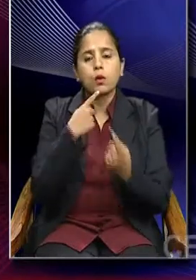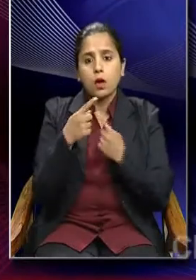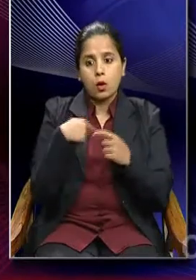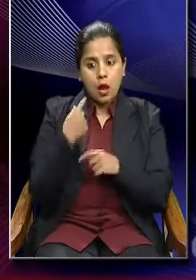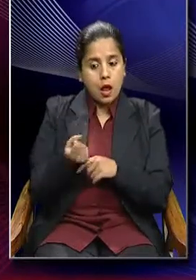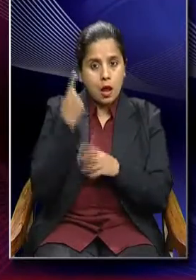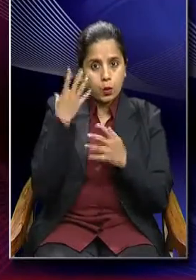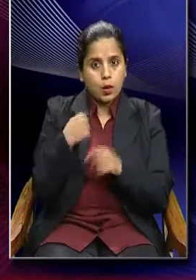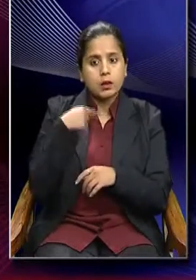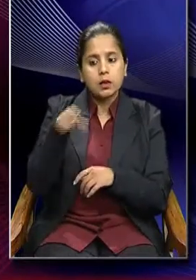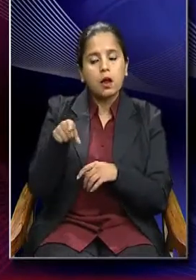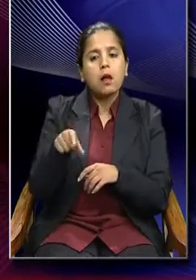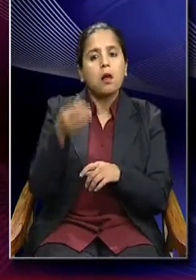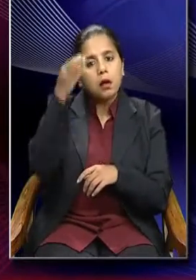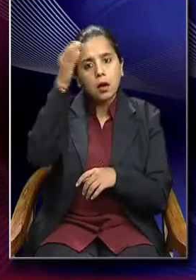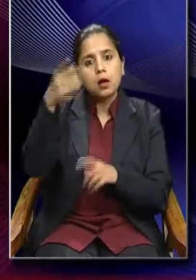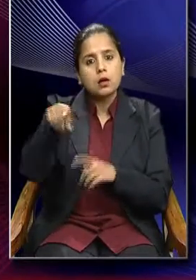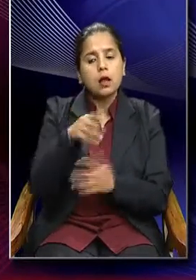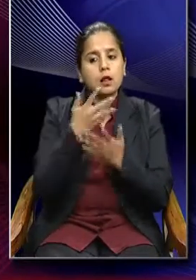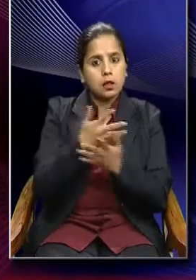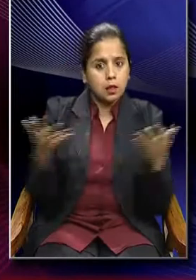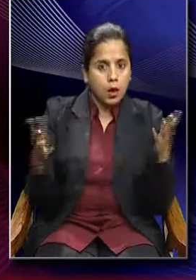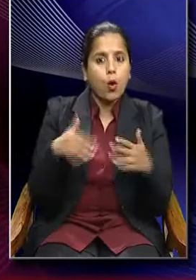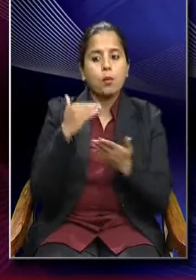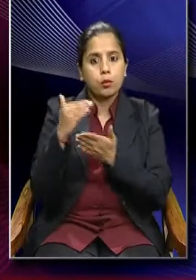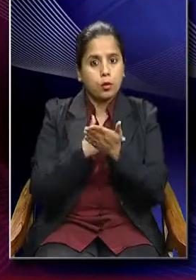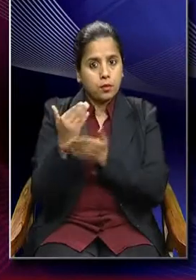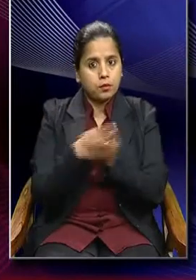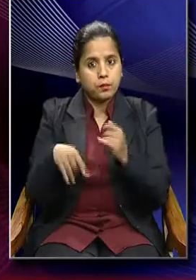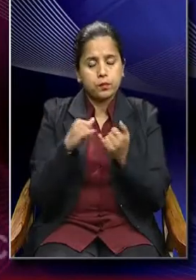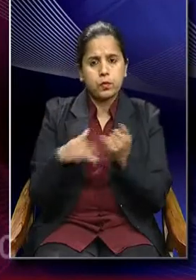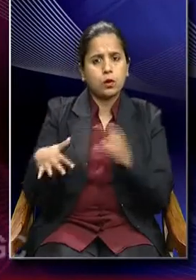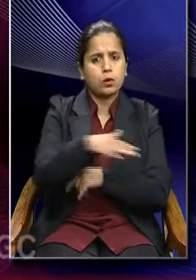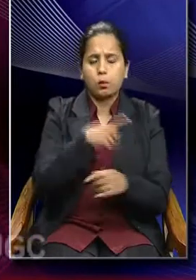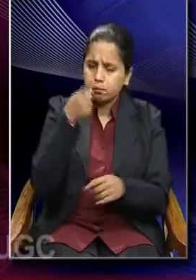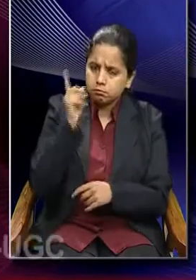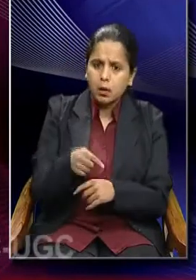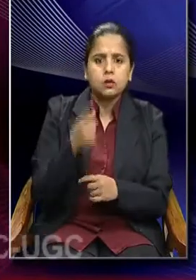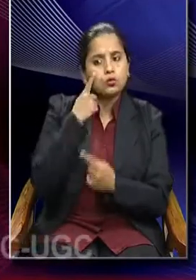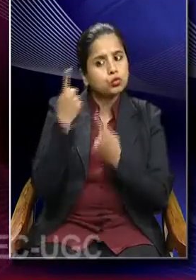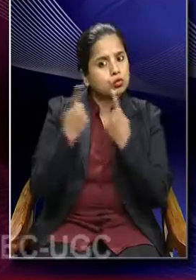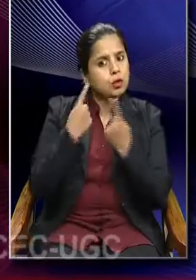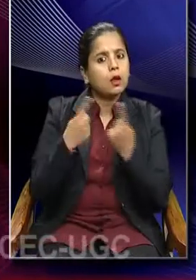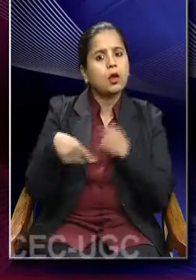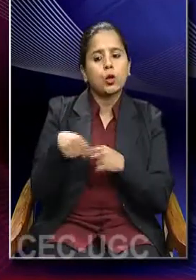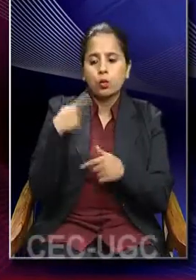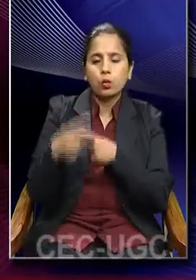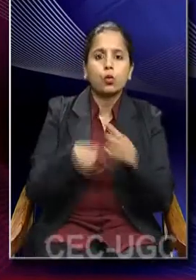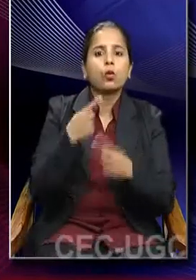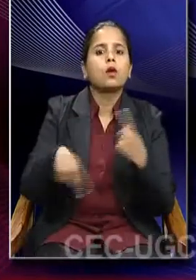conception of object and events, the sociologists must examine routine,